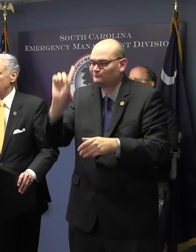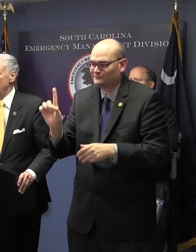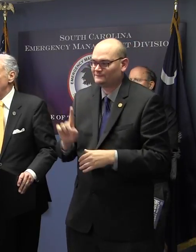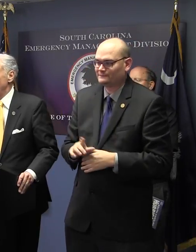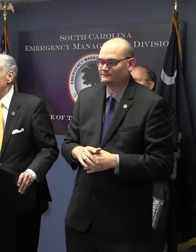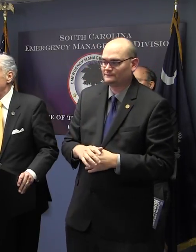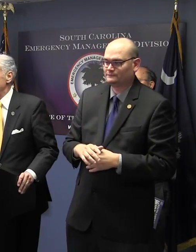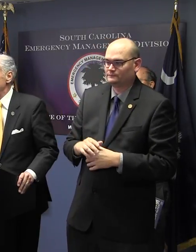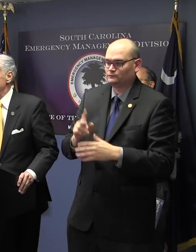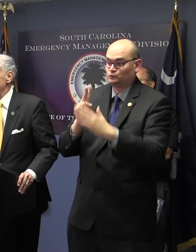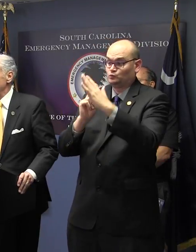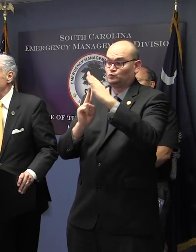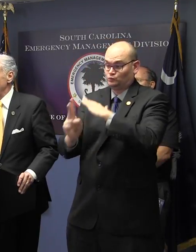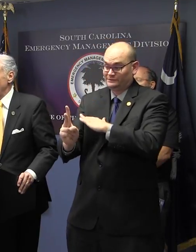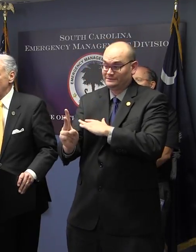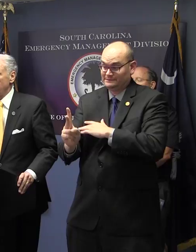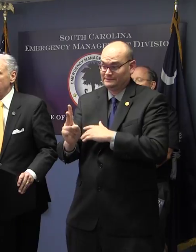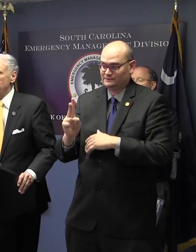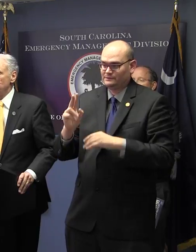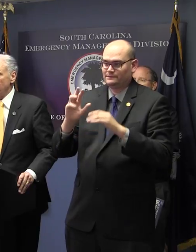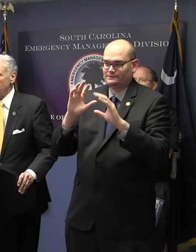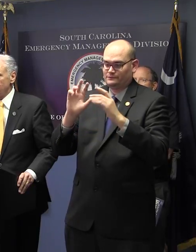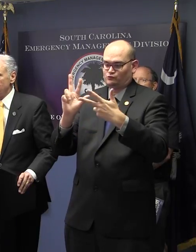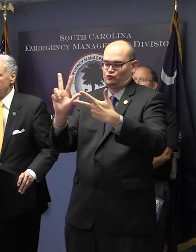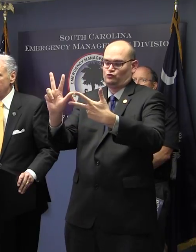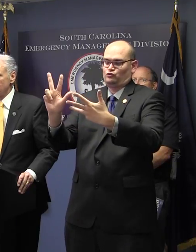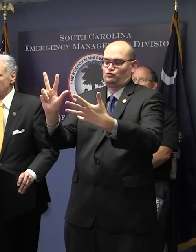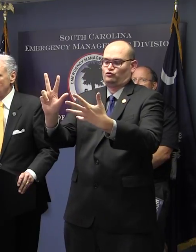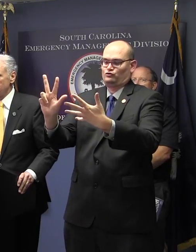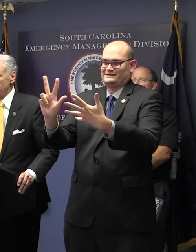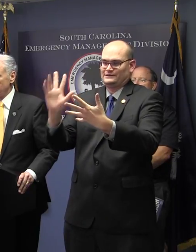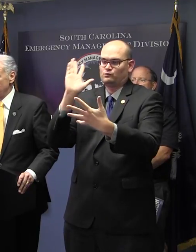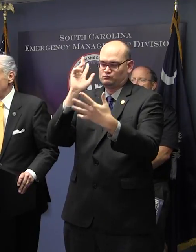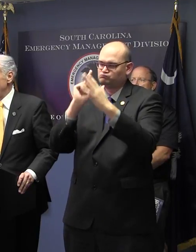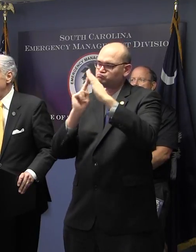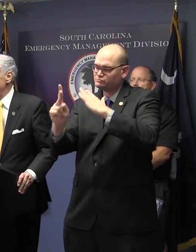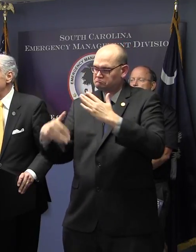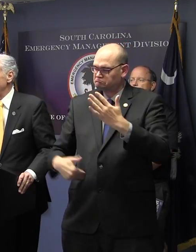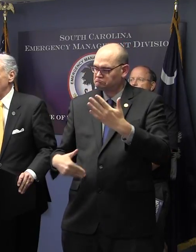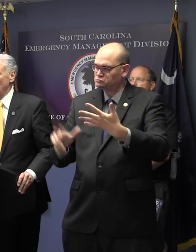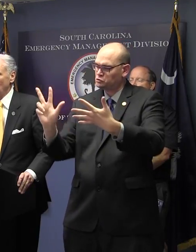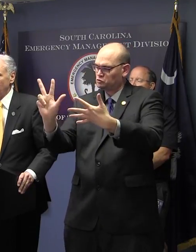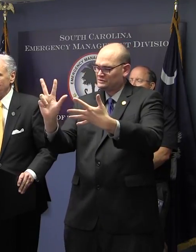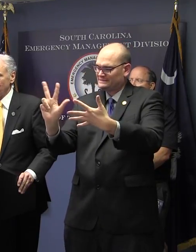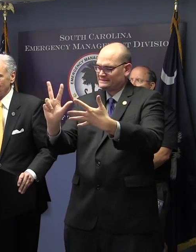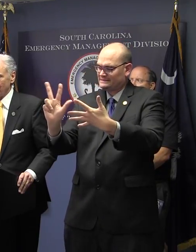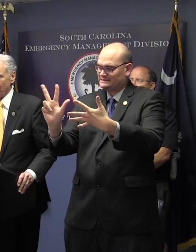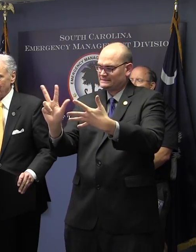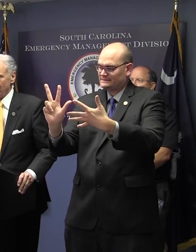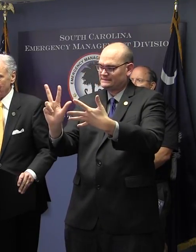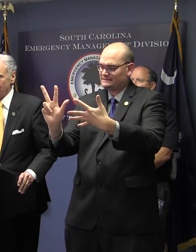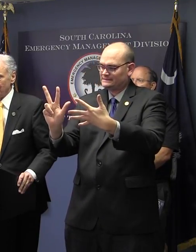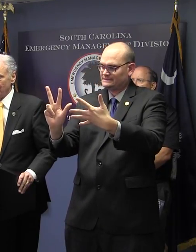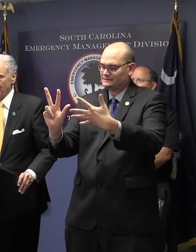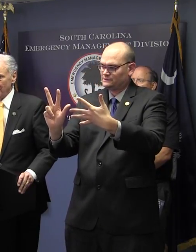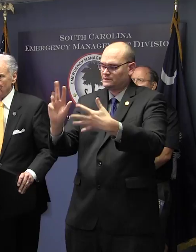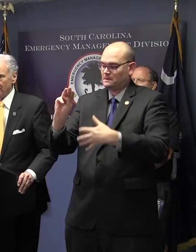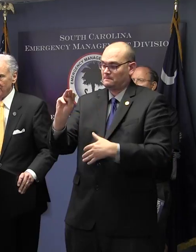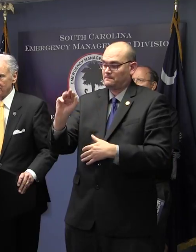same as Hugo. Hurricane Matthew was a Category 1 hurricane.